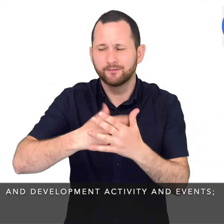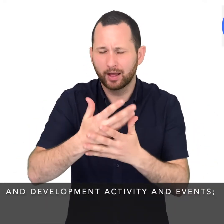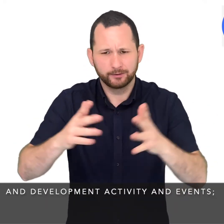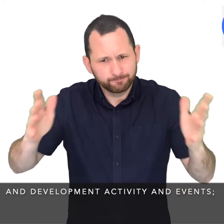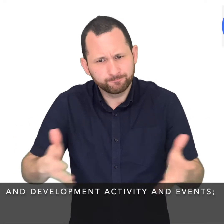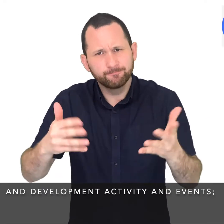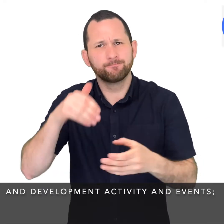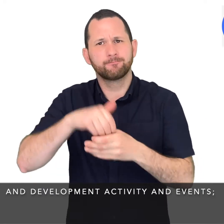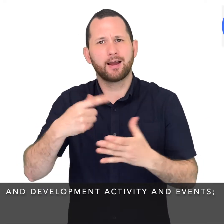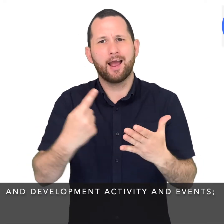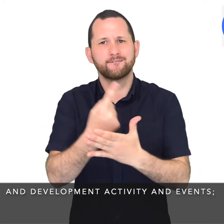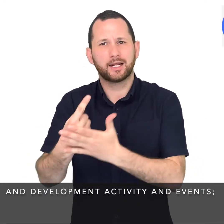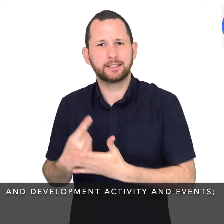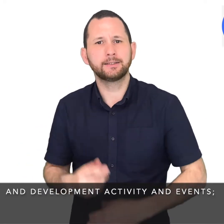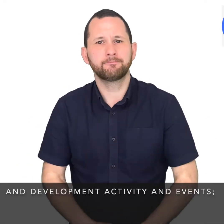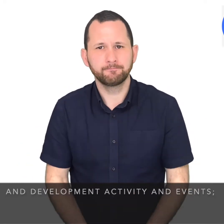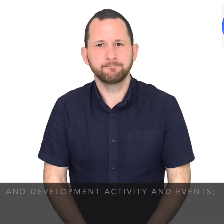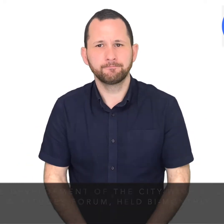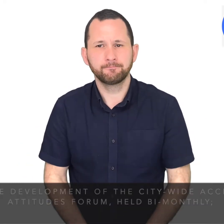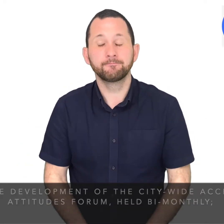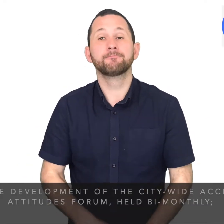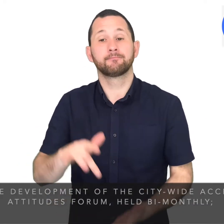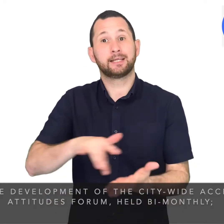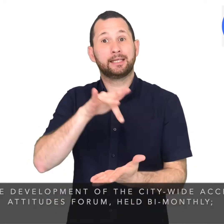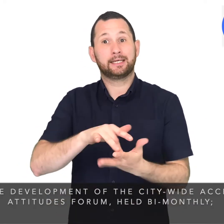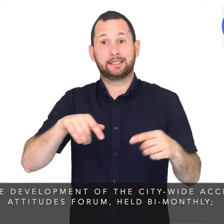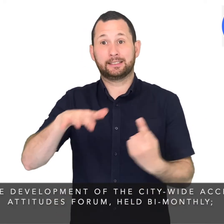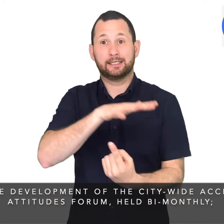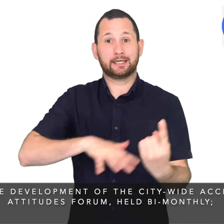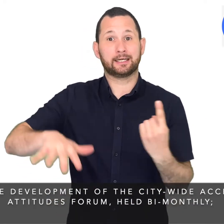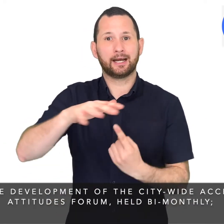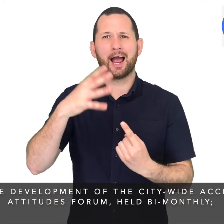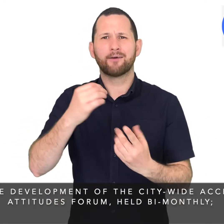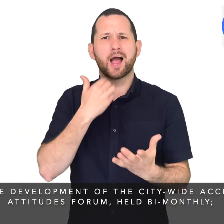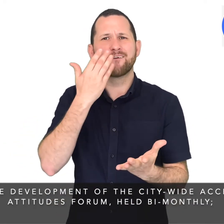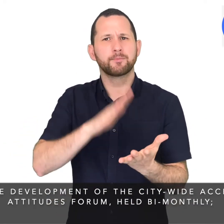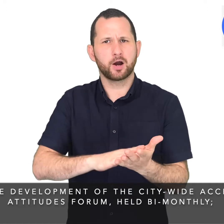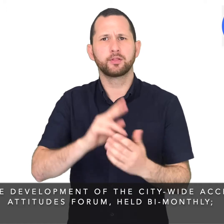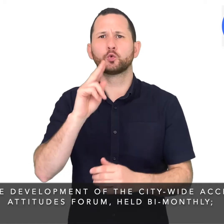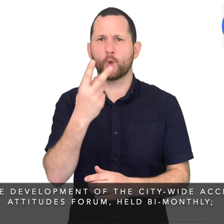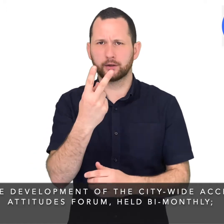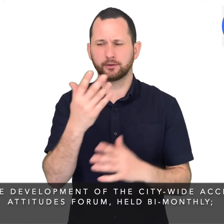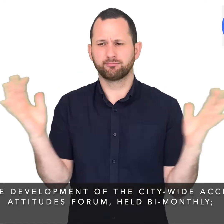activity and events Lead the development of the Citywide Access and Attitudes Forum